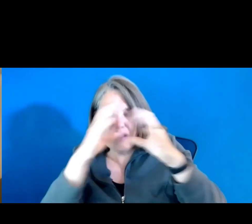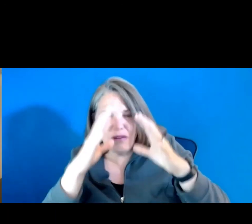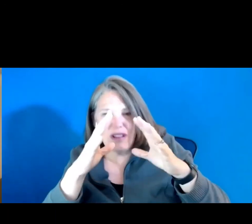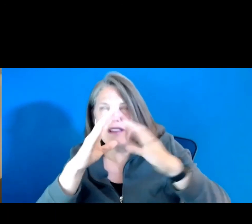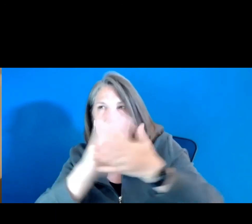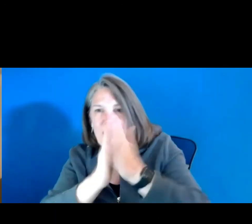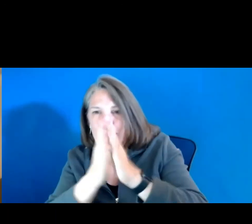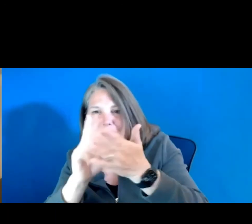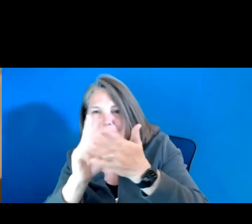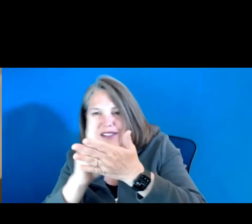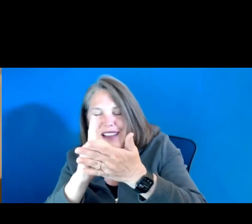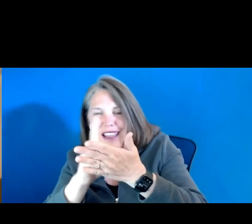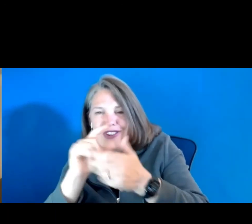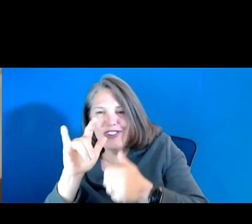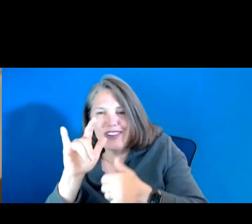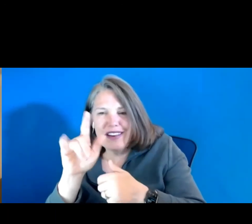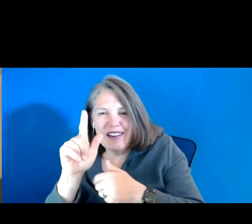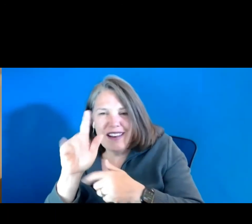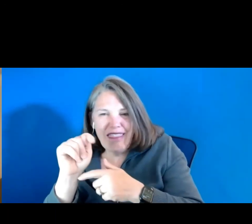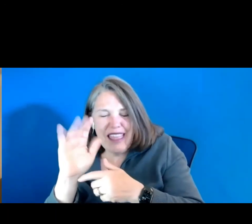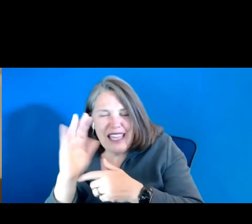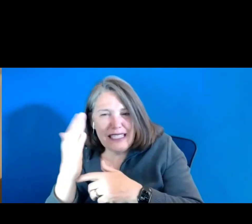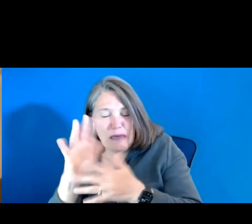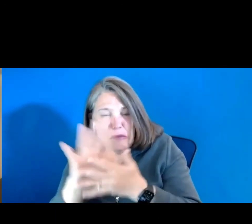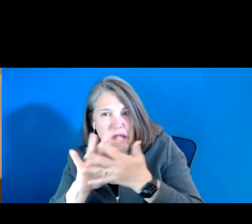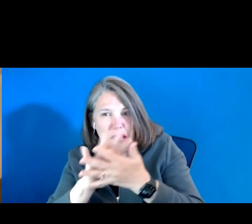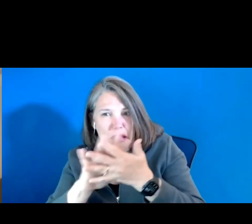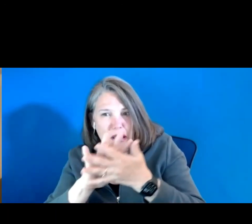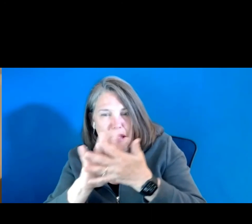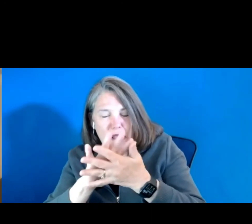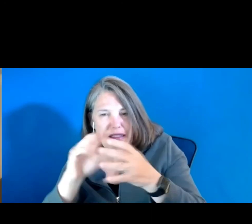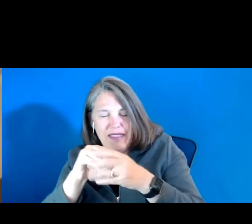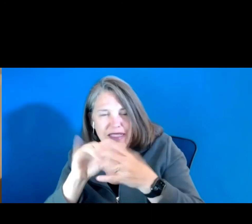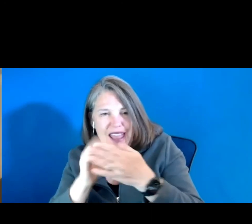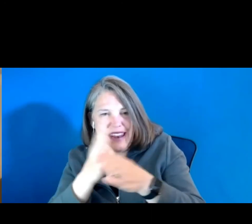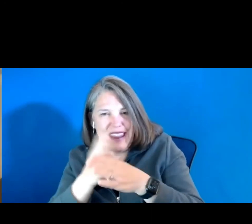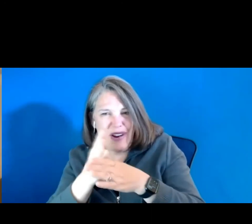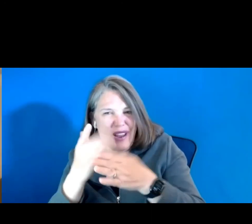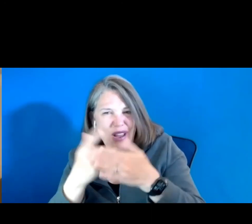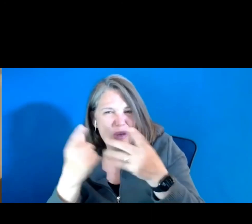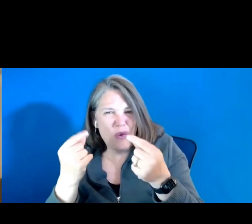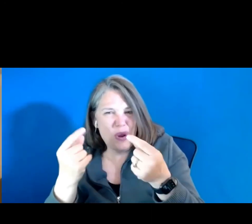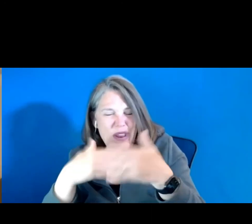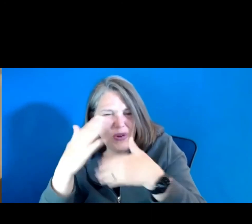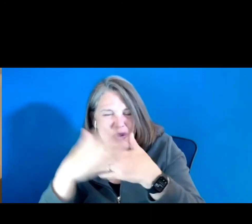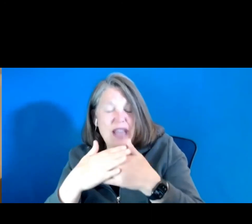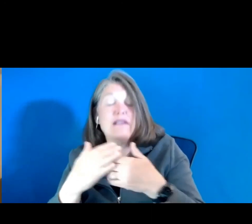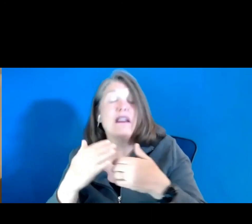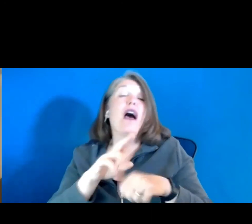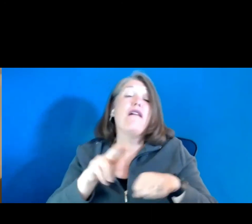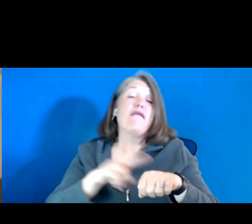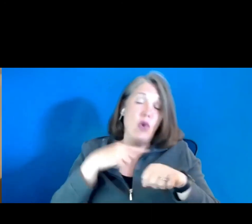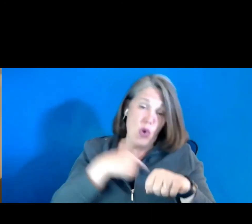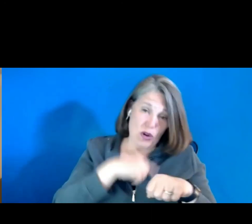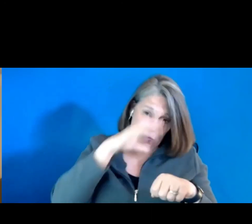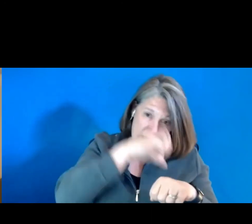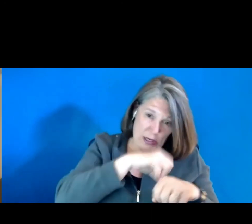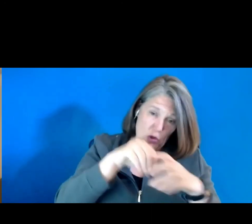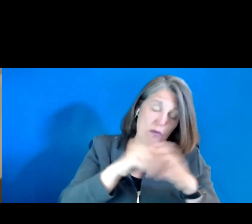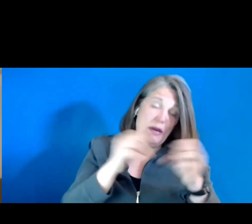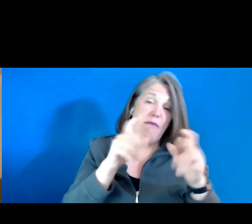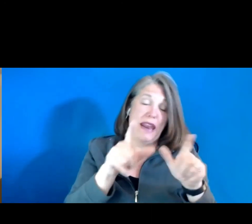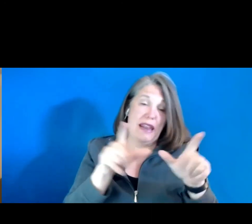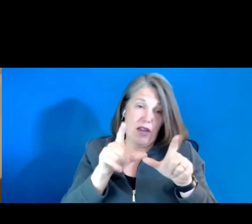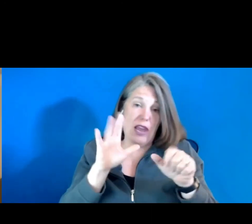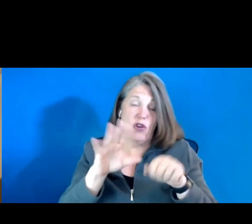And the literature seems kind of vague in that area. What do I do next? You know, of course, we assume that in many locations, your